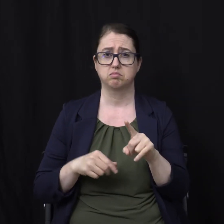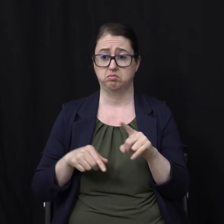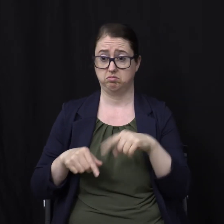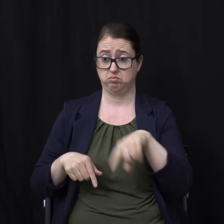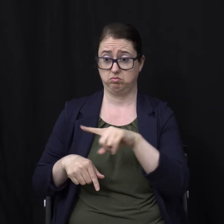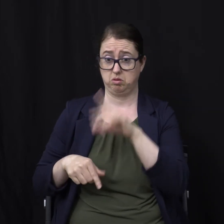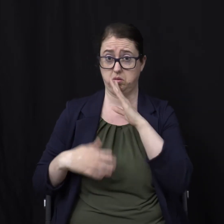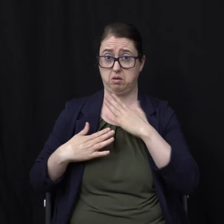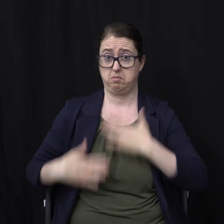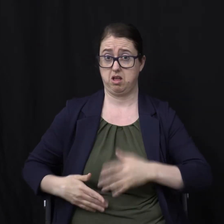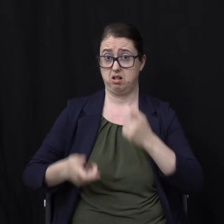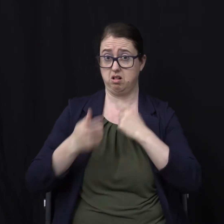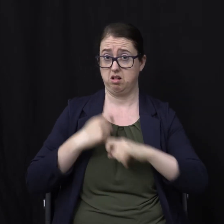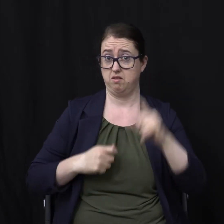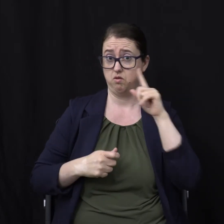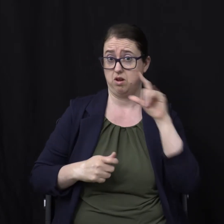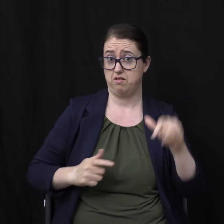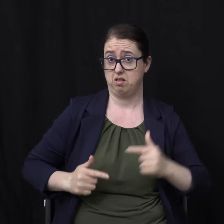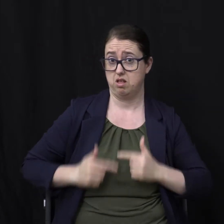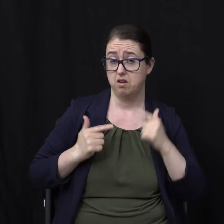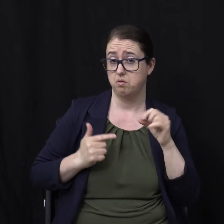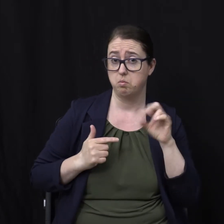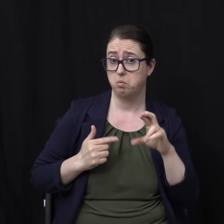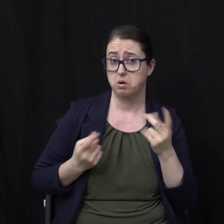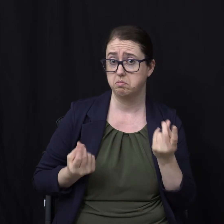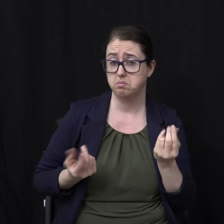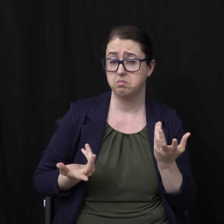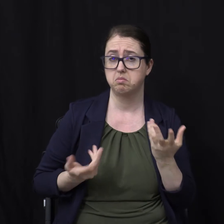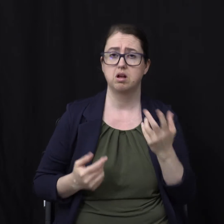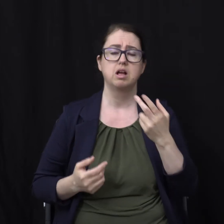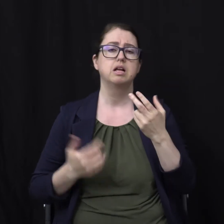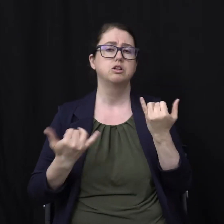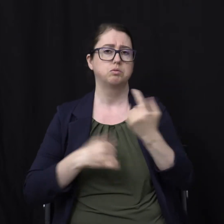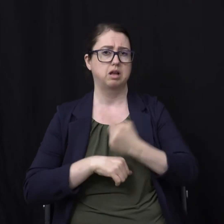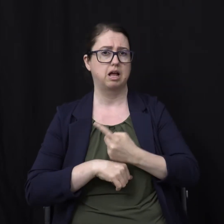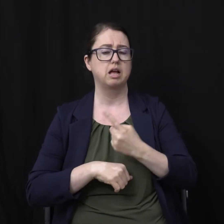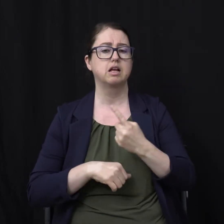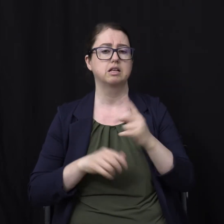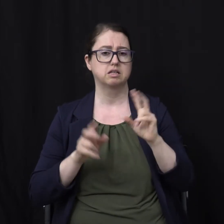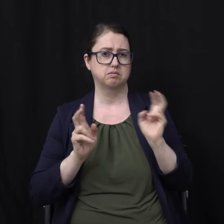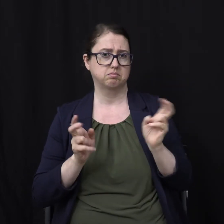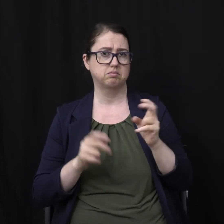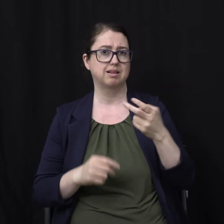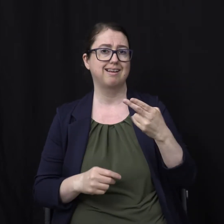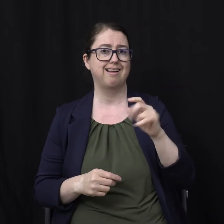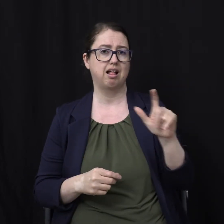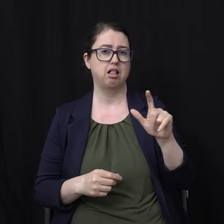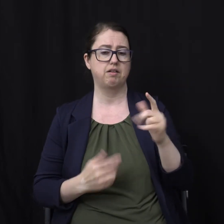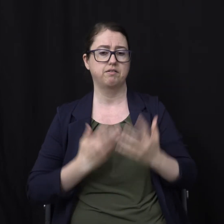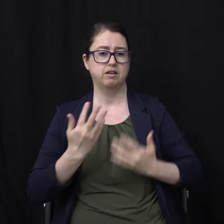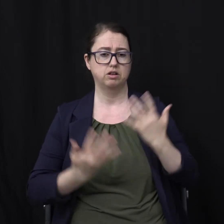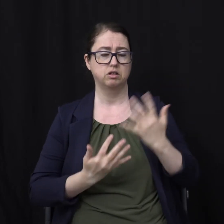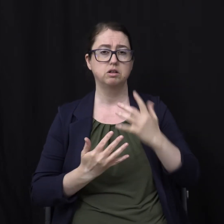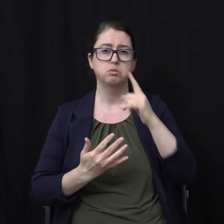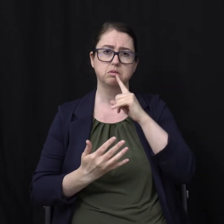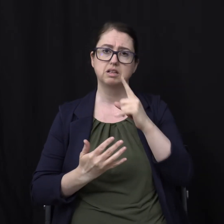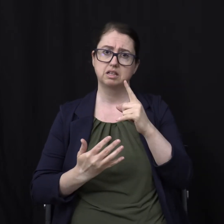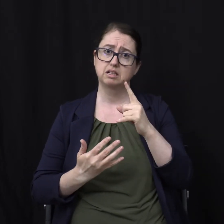immortality? Today's topic is hellfire And unfortunately This is a sober reality Unfortunately for the wicked Hellfire is